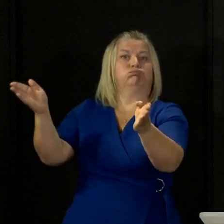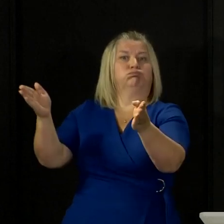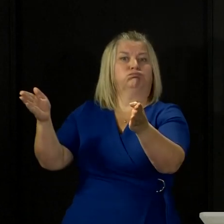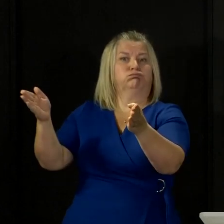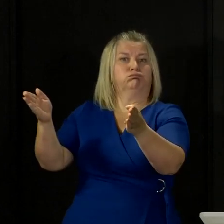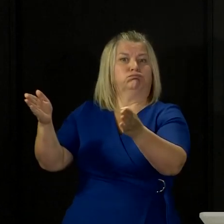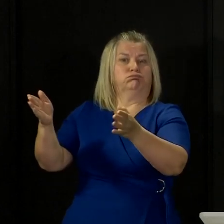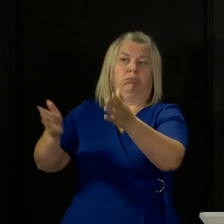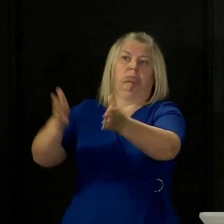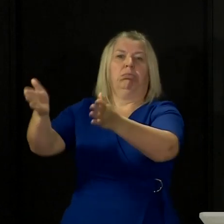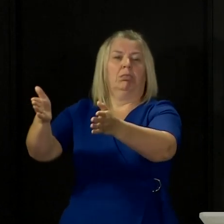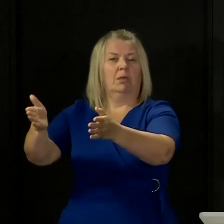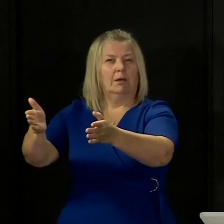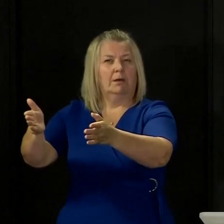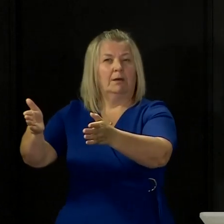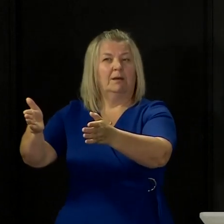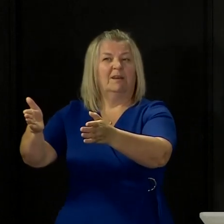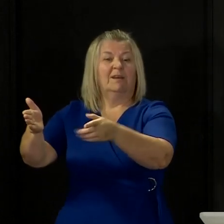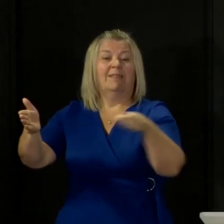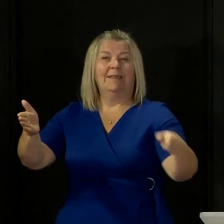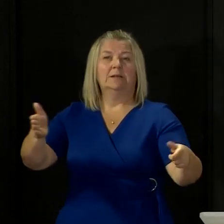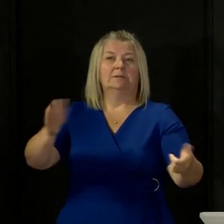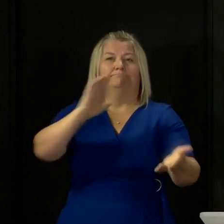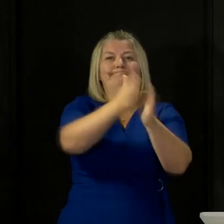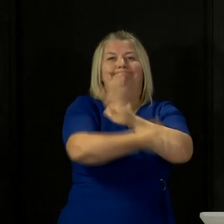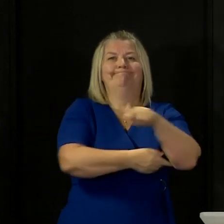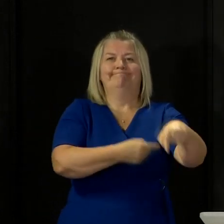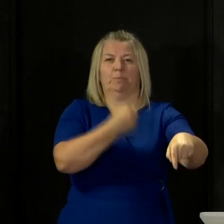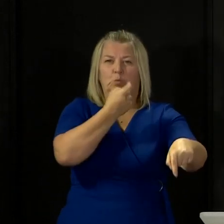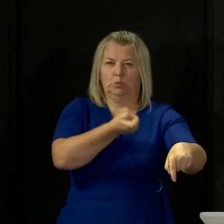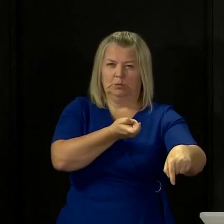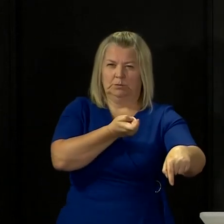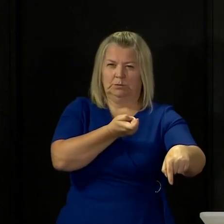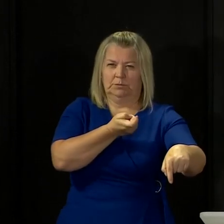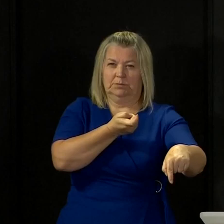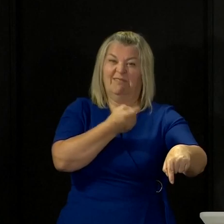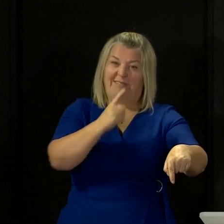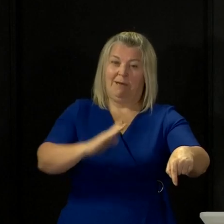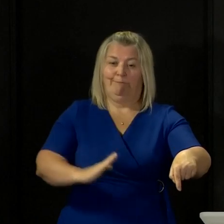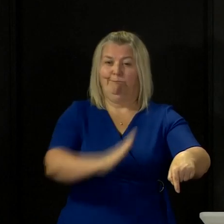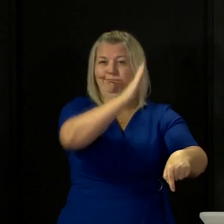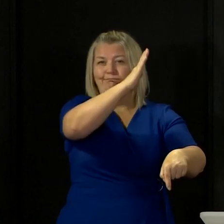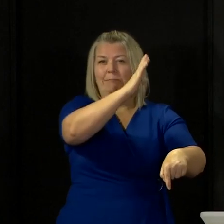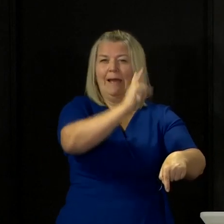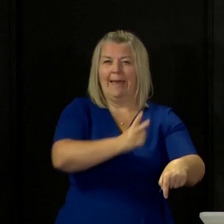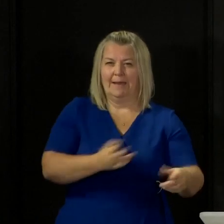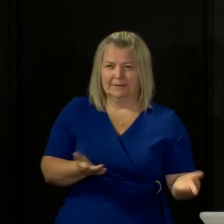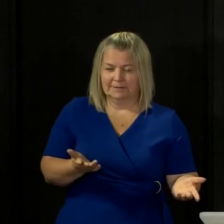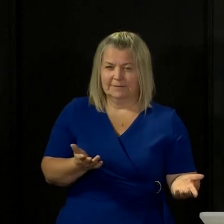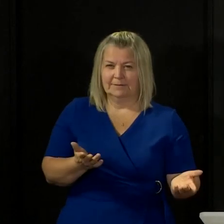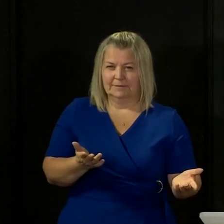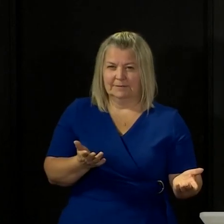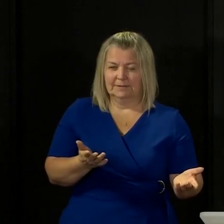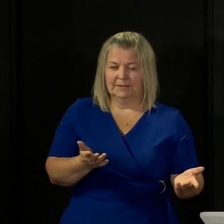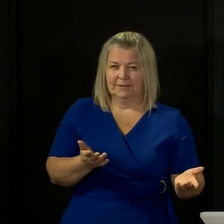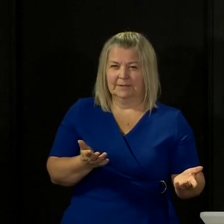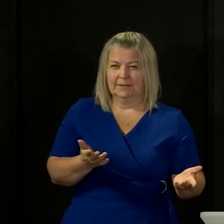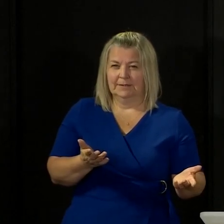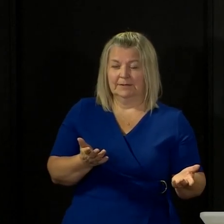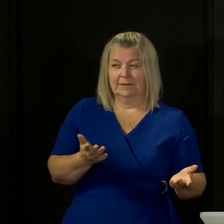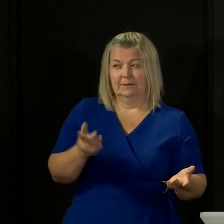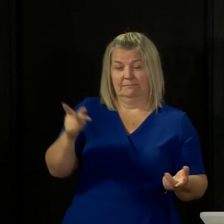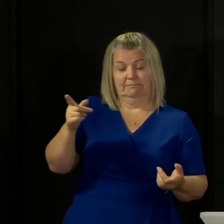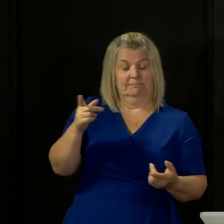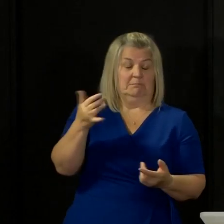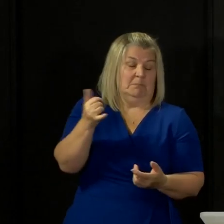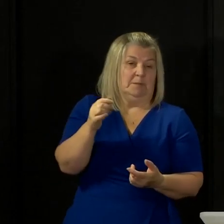to be as successful in suppression and it starts to run out of control again. And that comes back to a key point here that the Chief Medical Officer may want